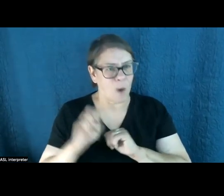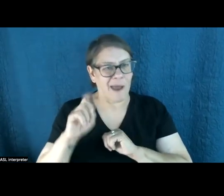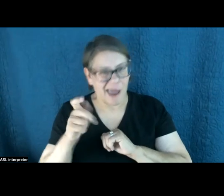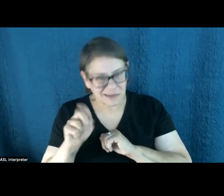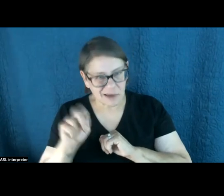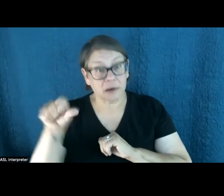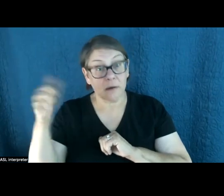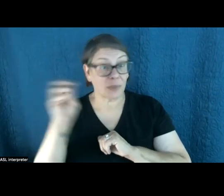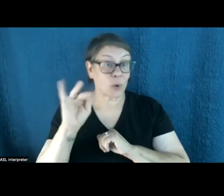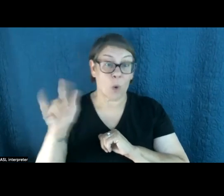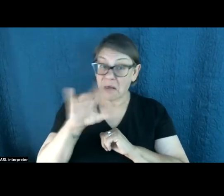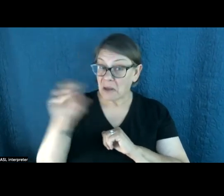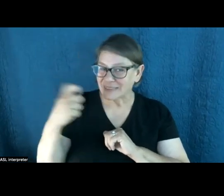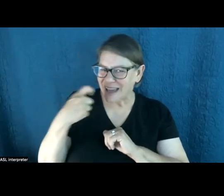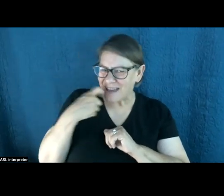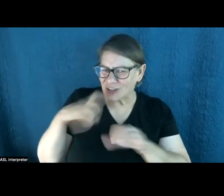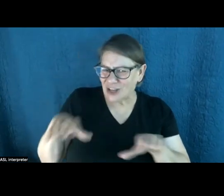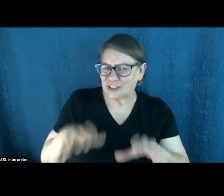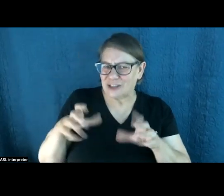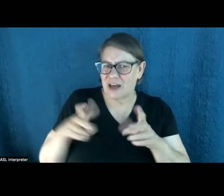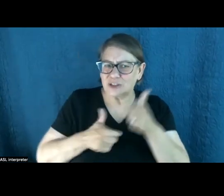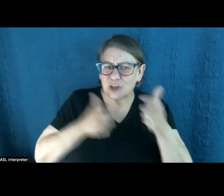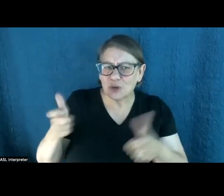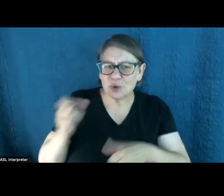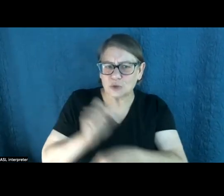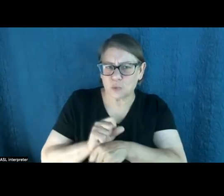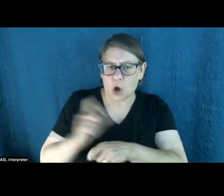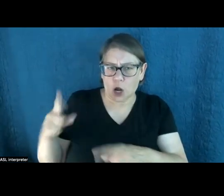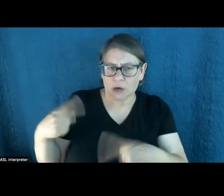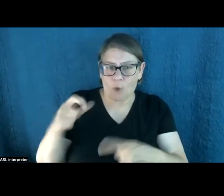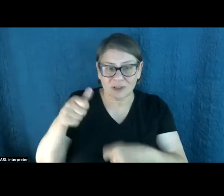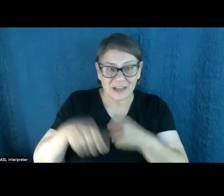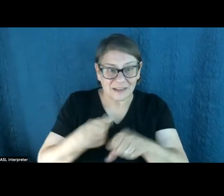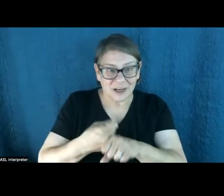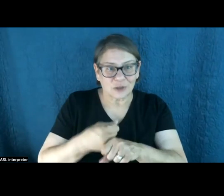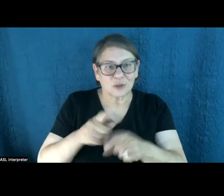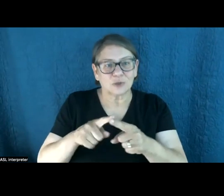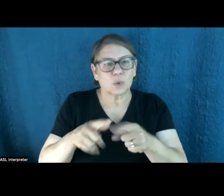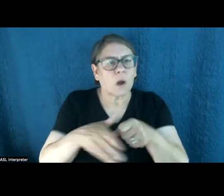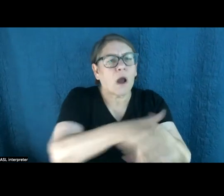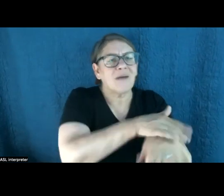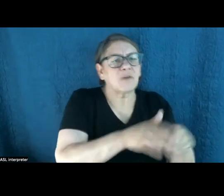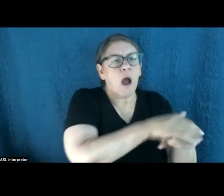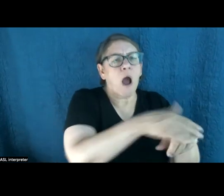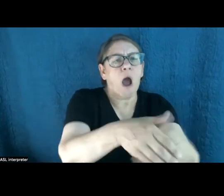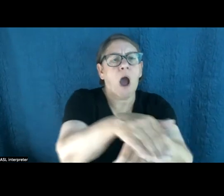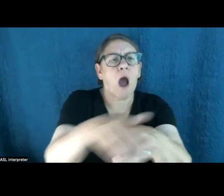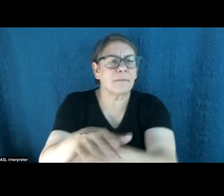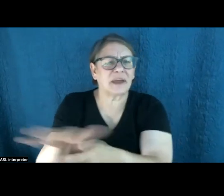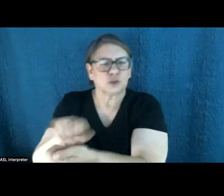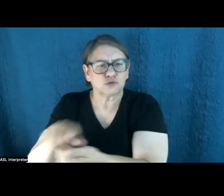oil companies had just done this tremendous work over the decades covering up climate science and obstructing climate action.